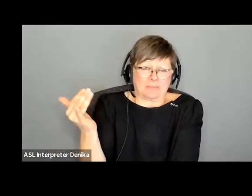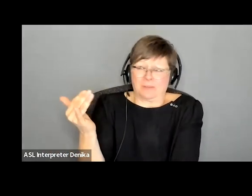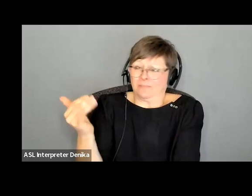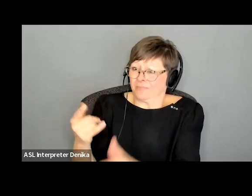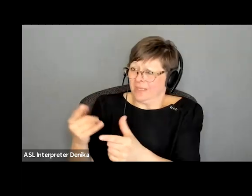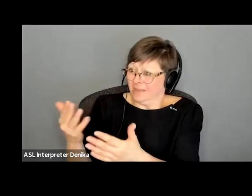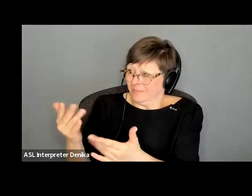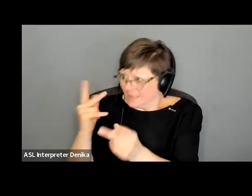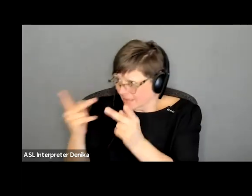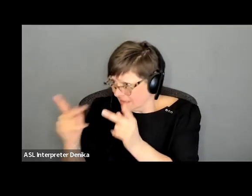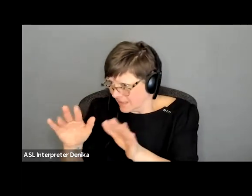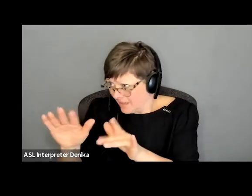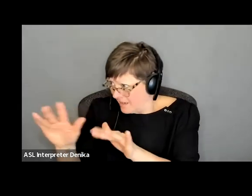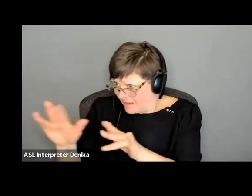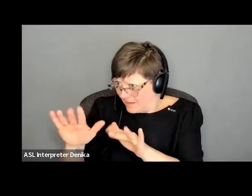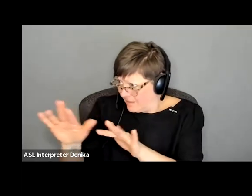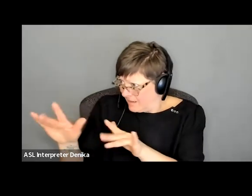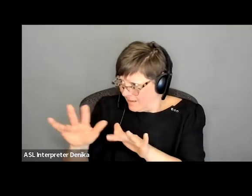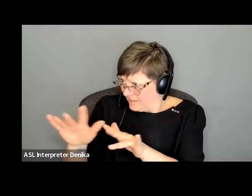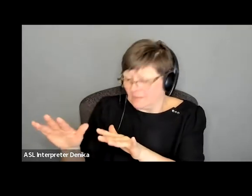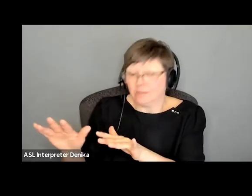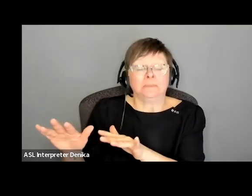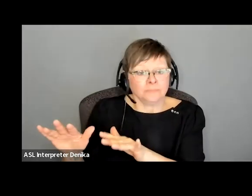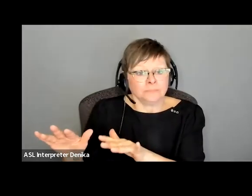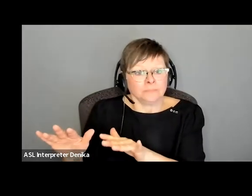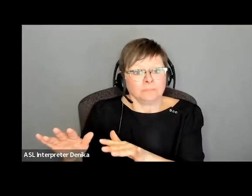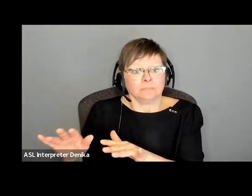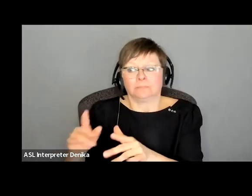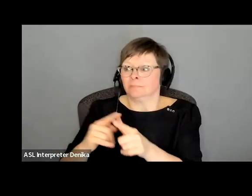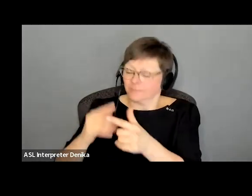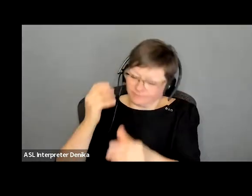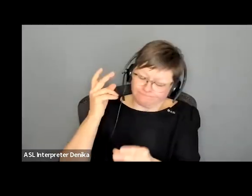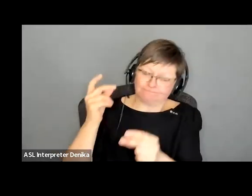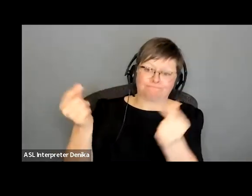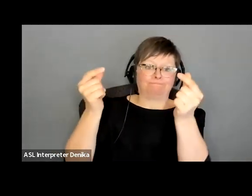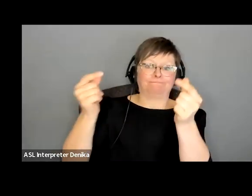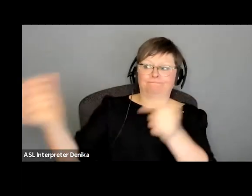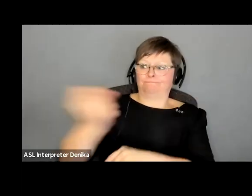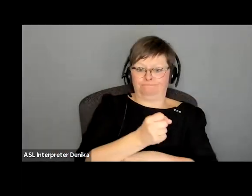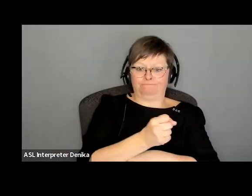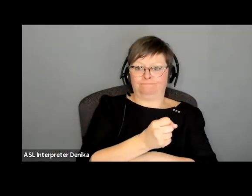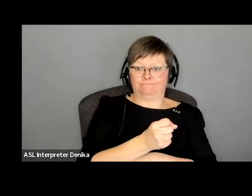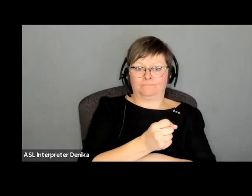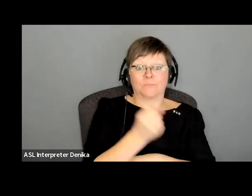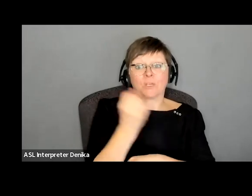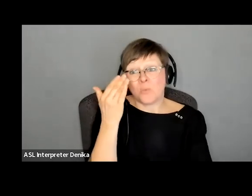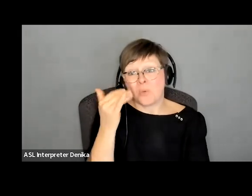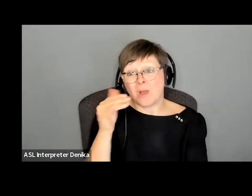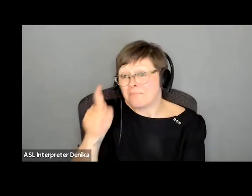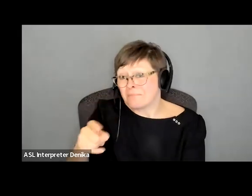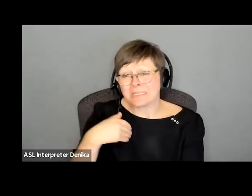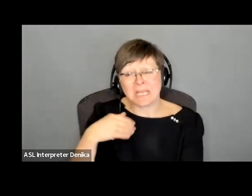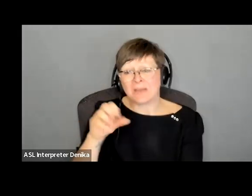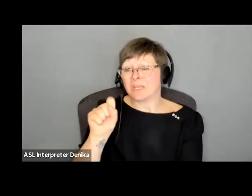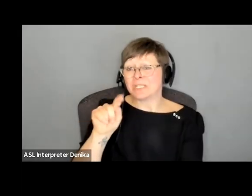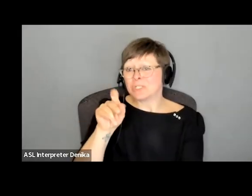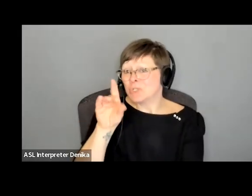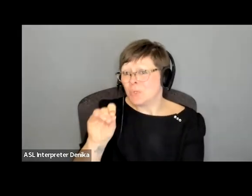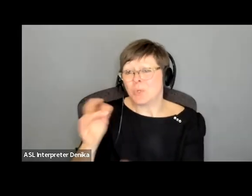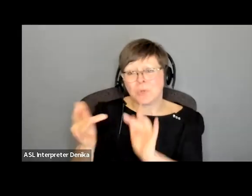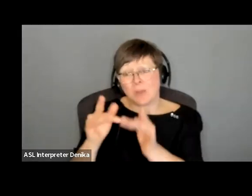in batches and they may suddenly see it and there you go because you remember we also have to get a studio and network to approve immediately too